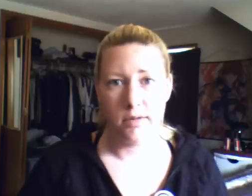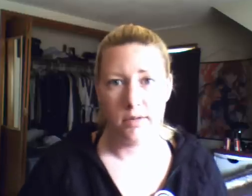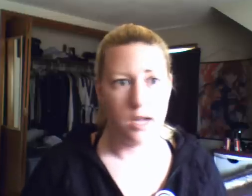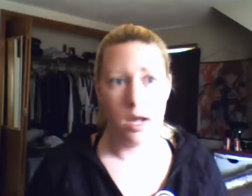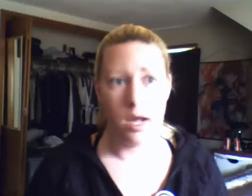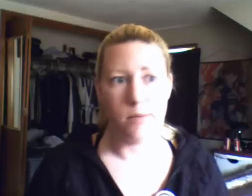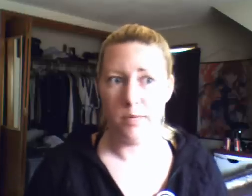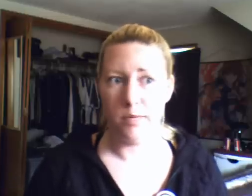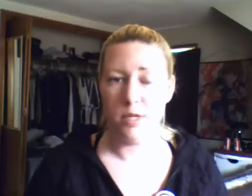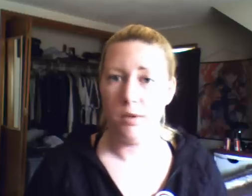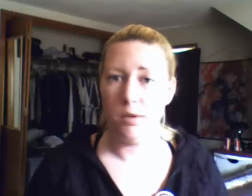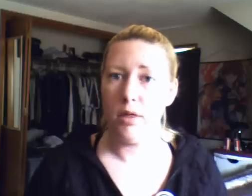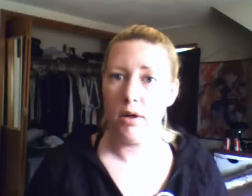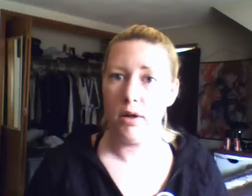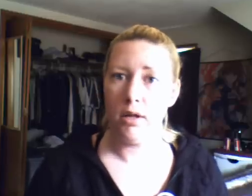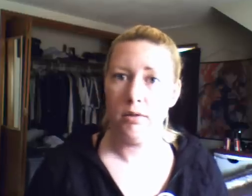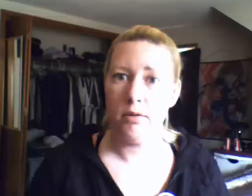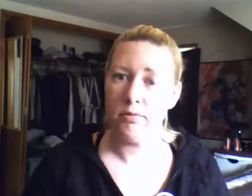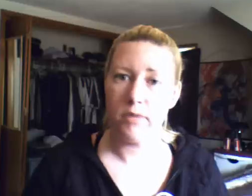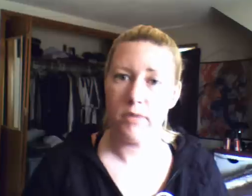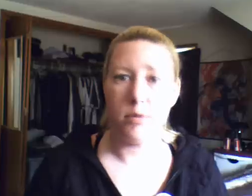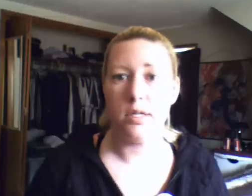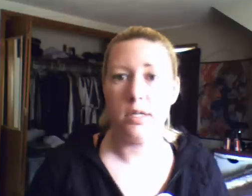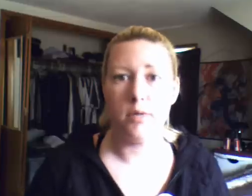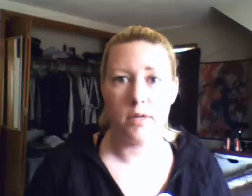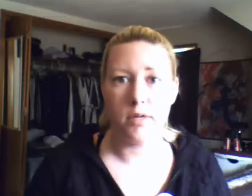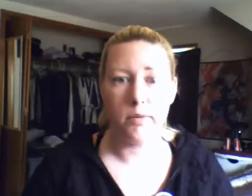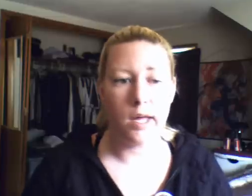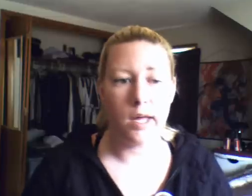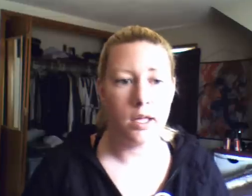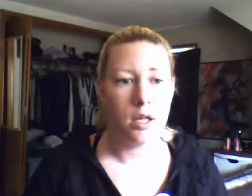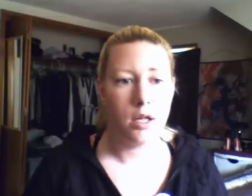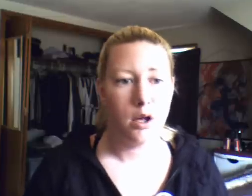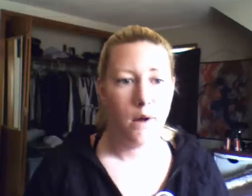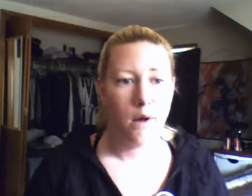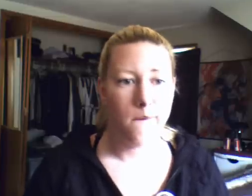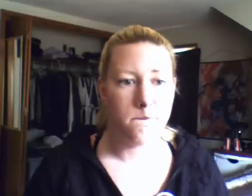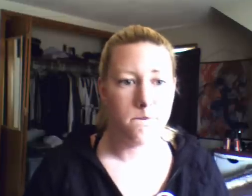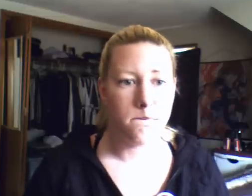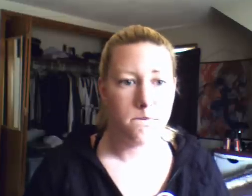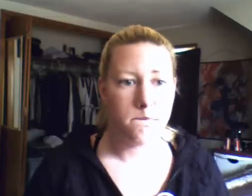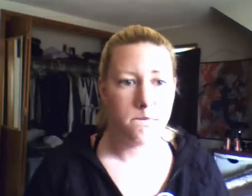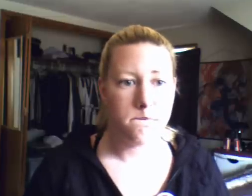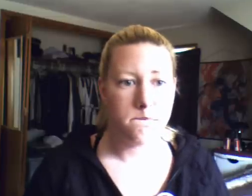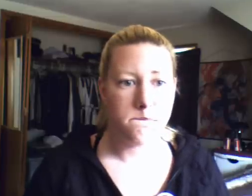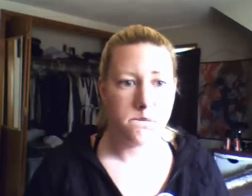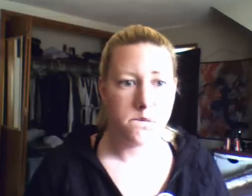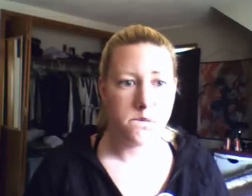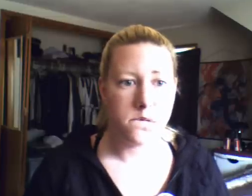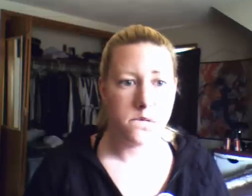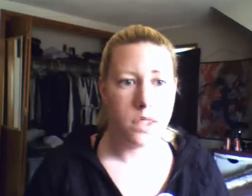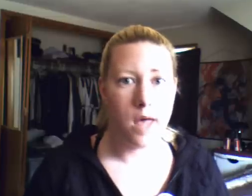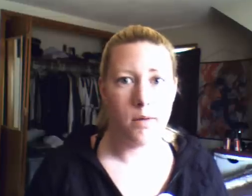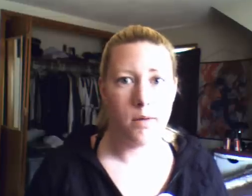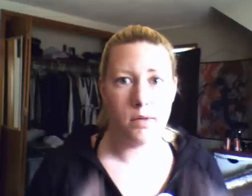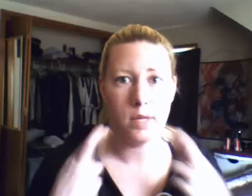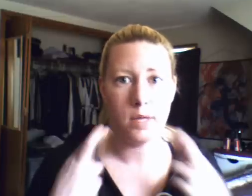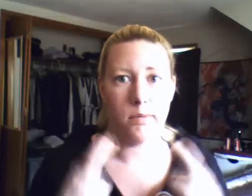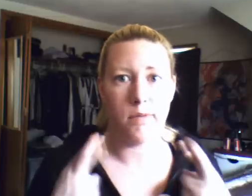myself that I got pretty much maybe 30 40 percent recovery back um now I'm keeping